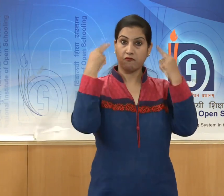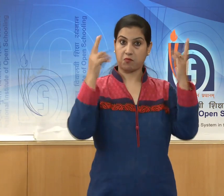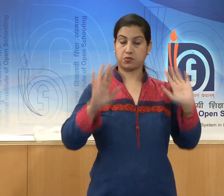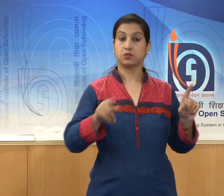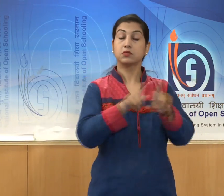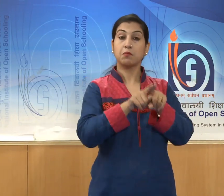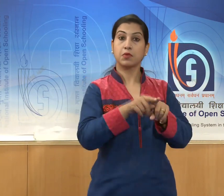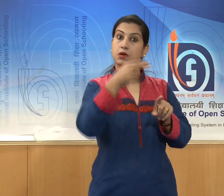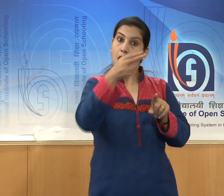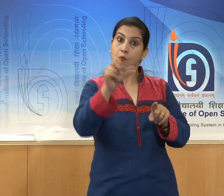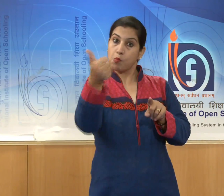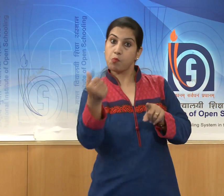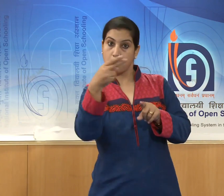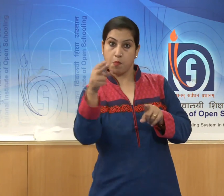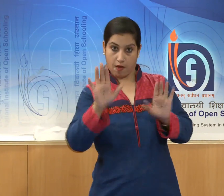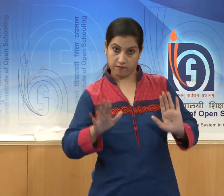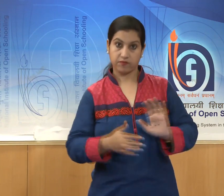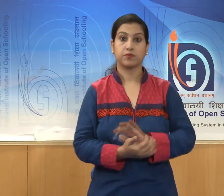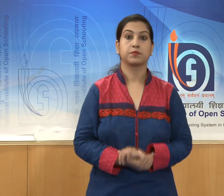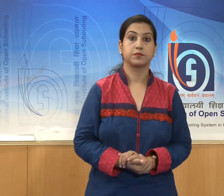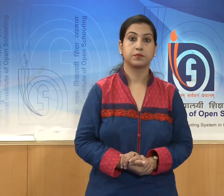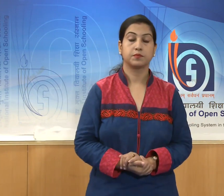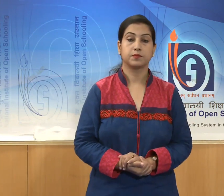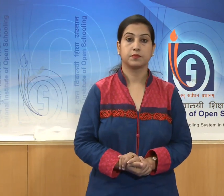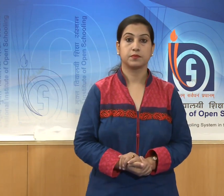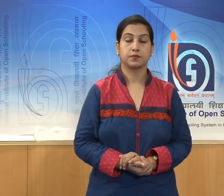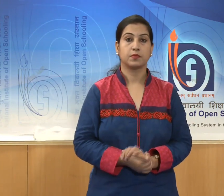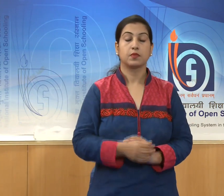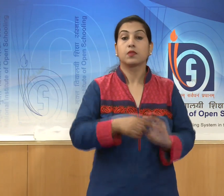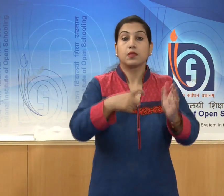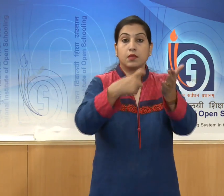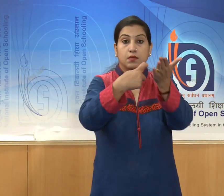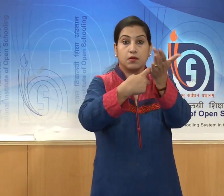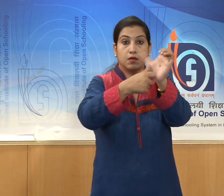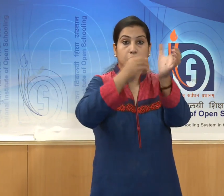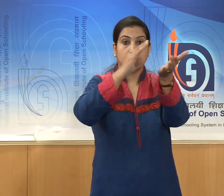Ram Purva Bhul capital